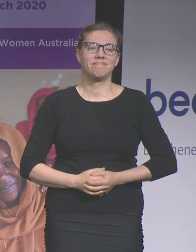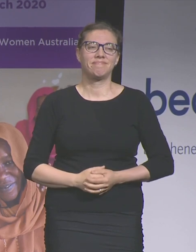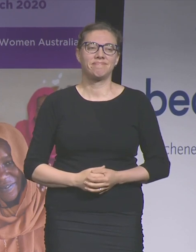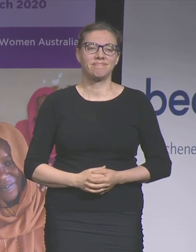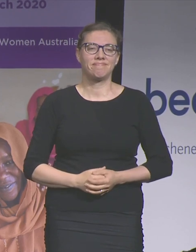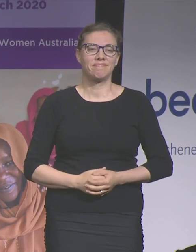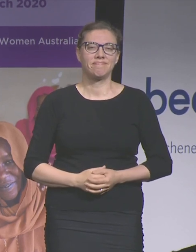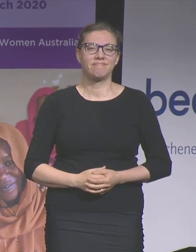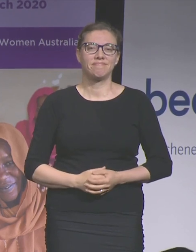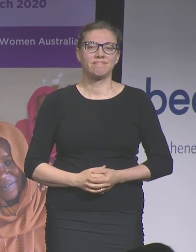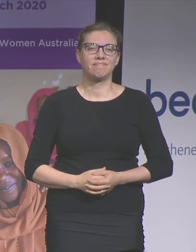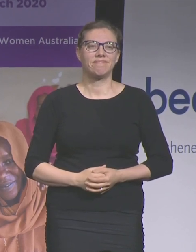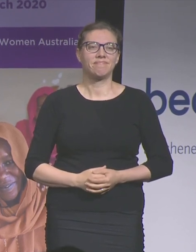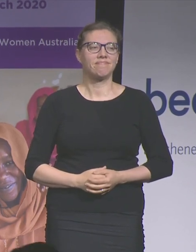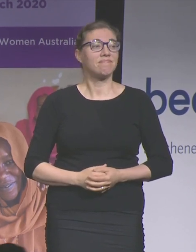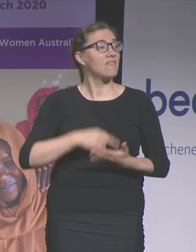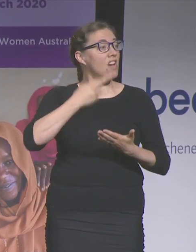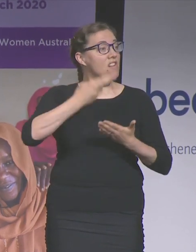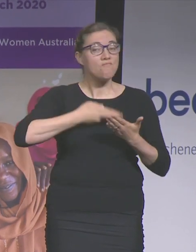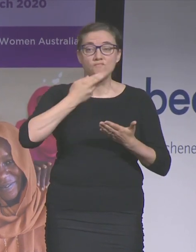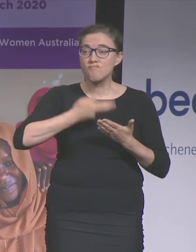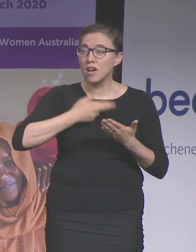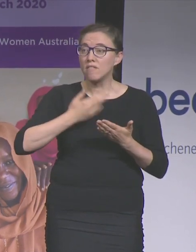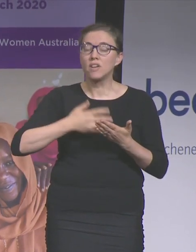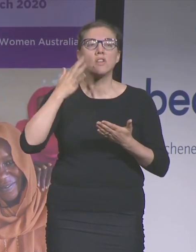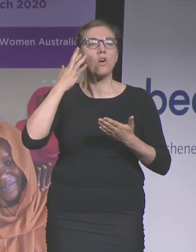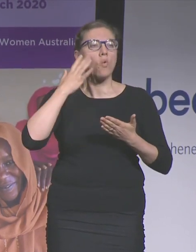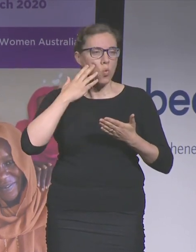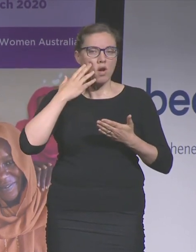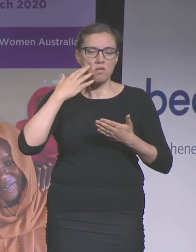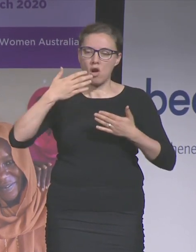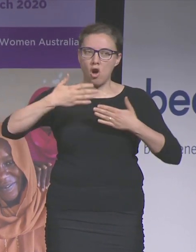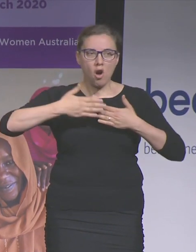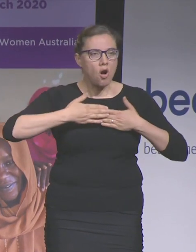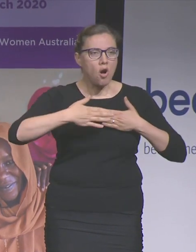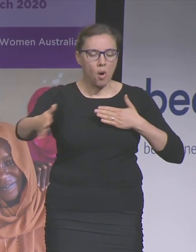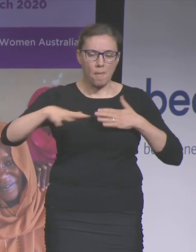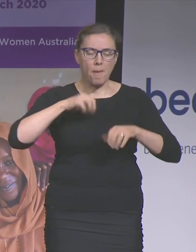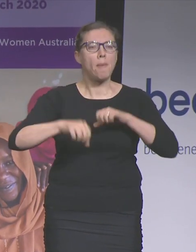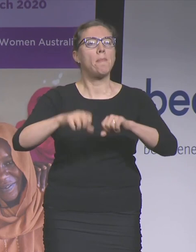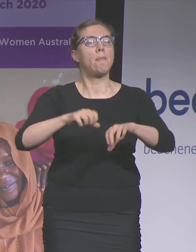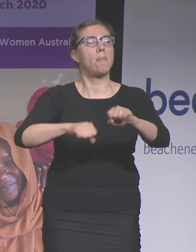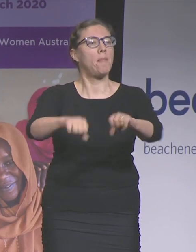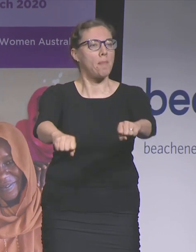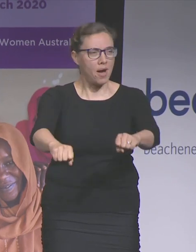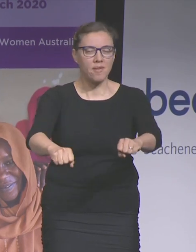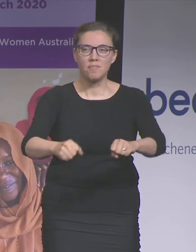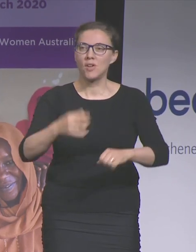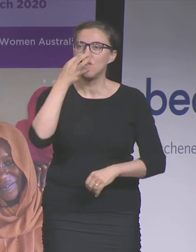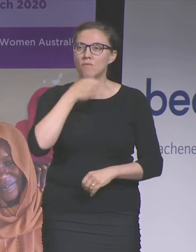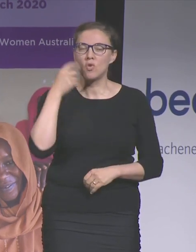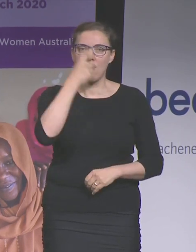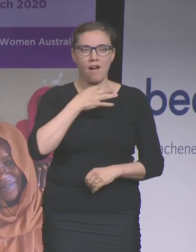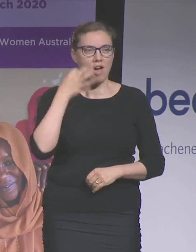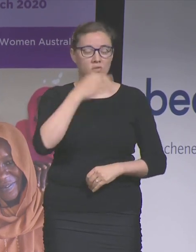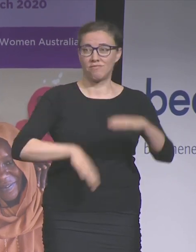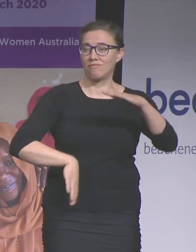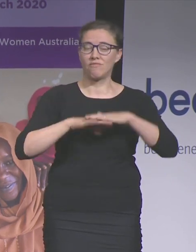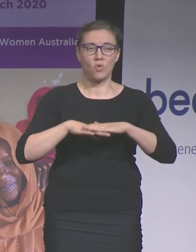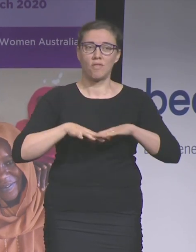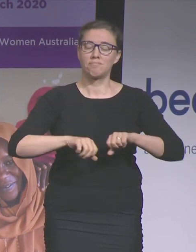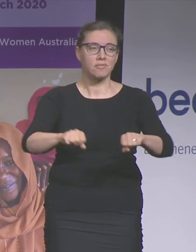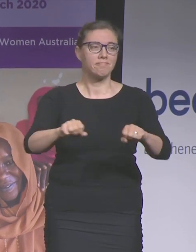So our breakfast books out within hours of tickets being released and a book for a seat at the table to join so many like-minded women